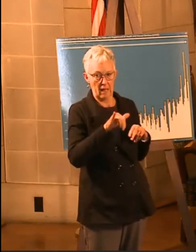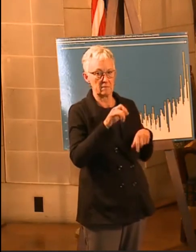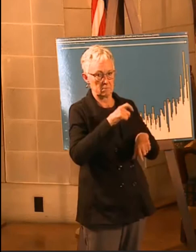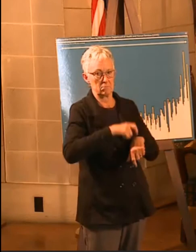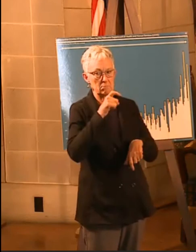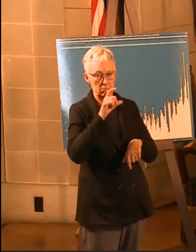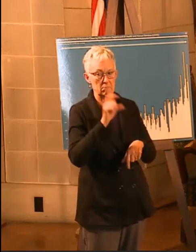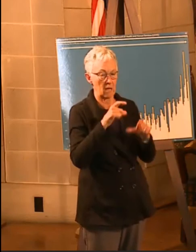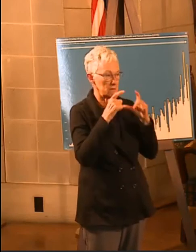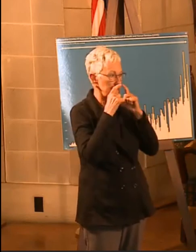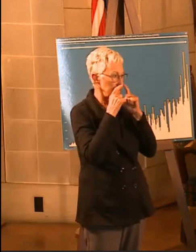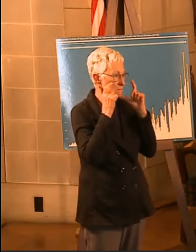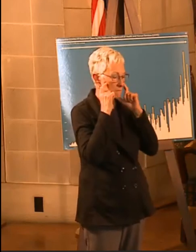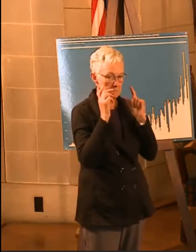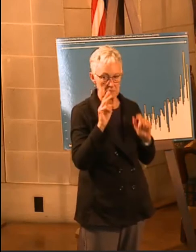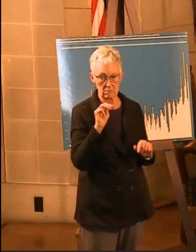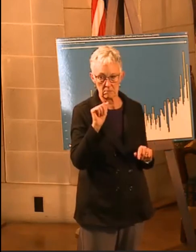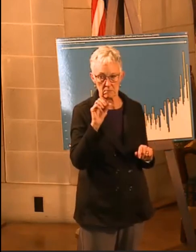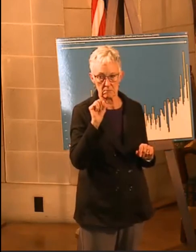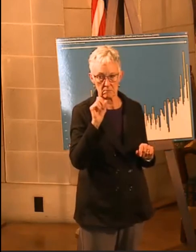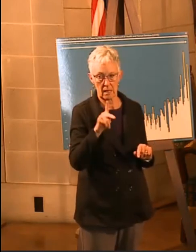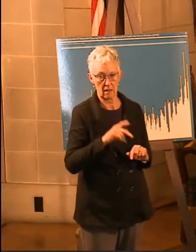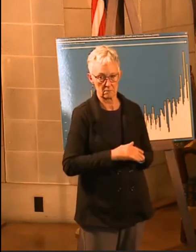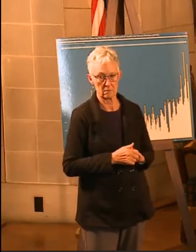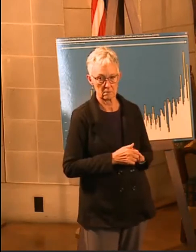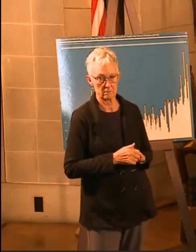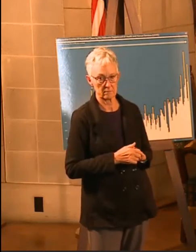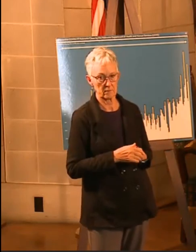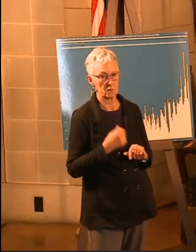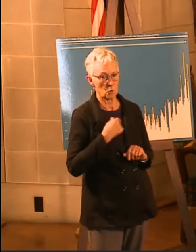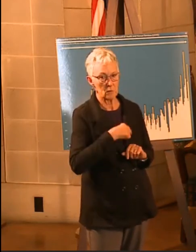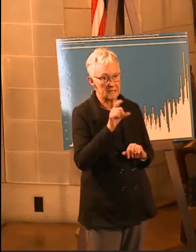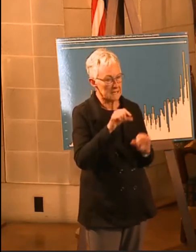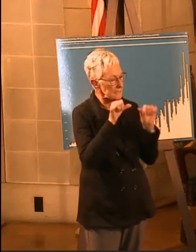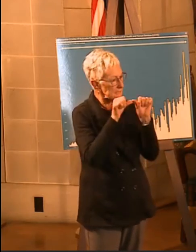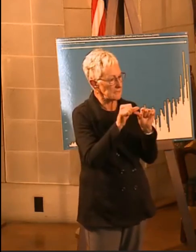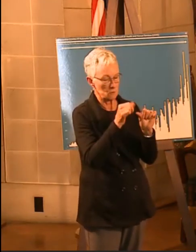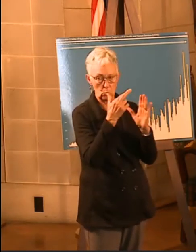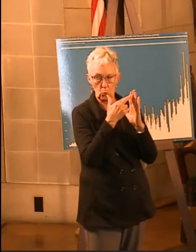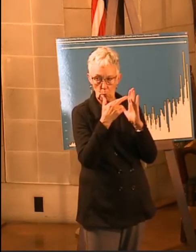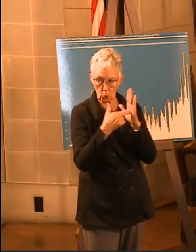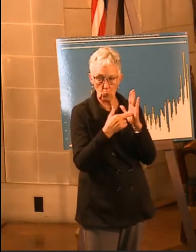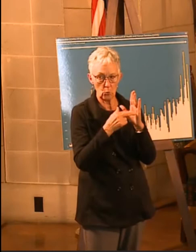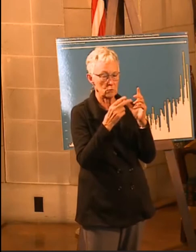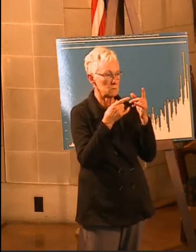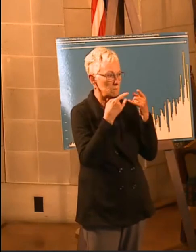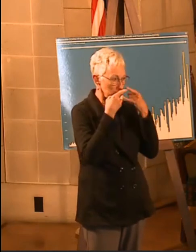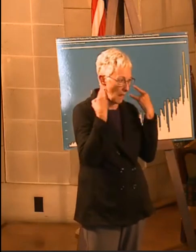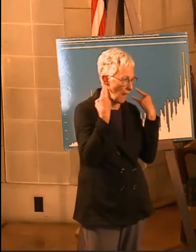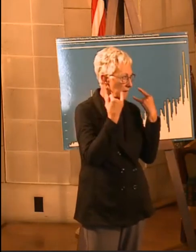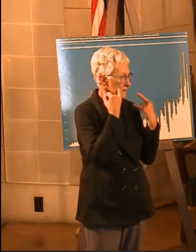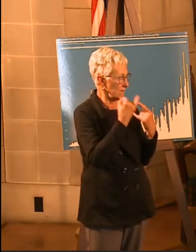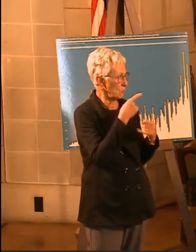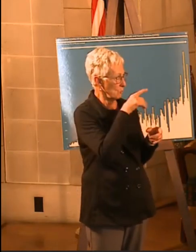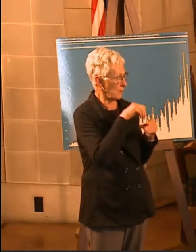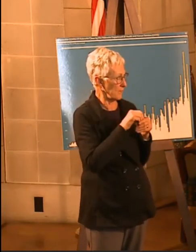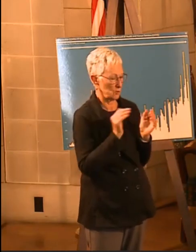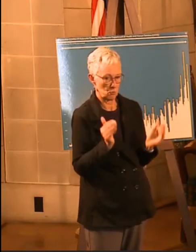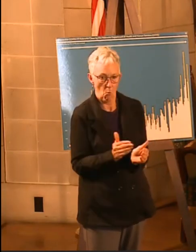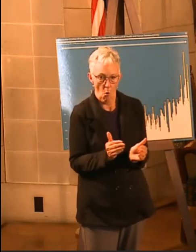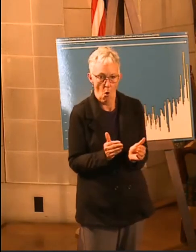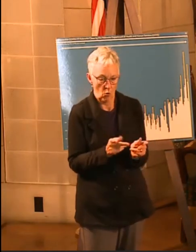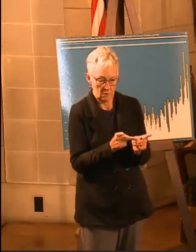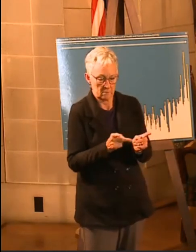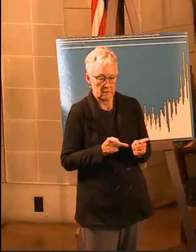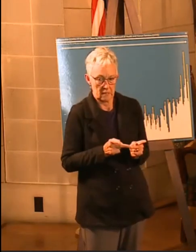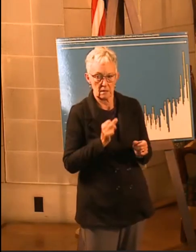quarantined at that point if they're not wearing masks. So we need to continue to remember those rules about masking up when you're going to be in these confined spaces to